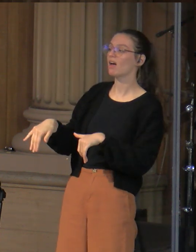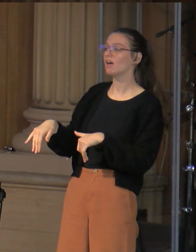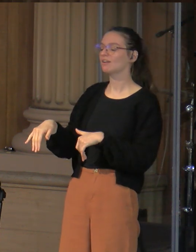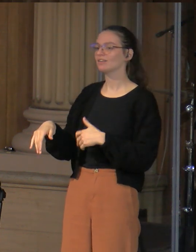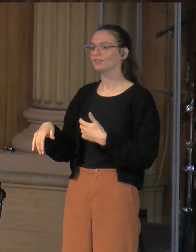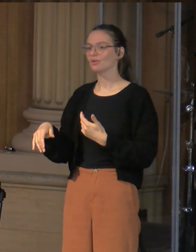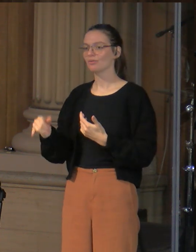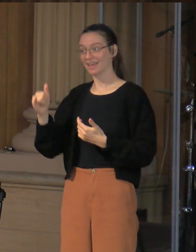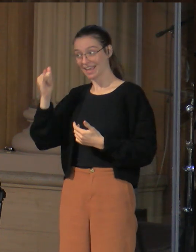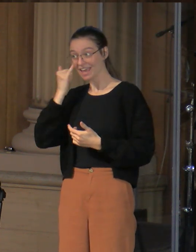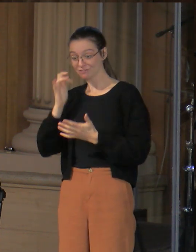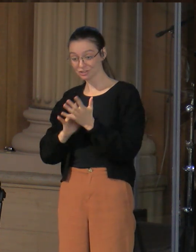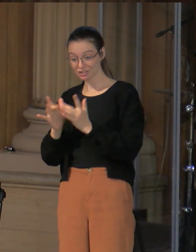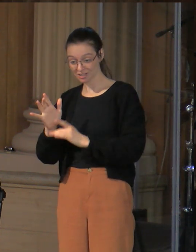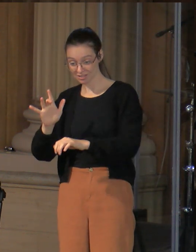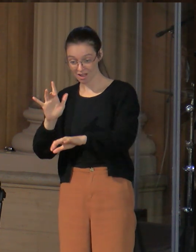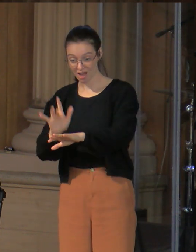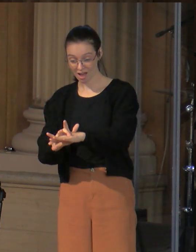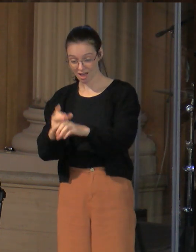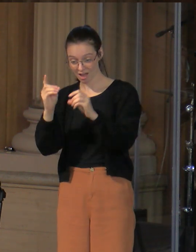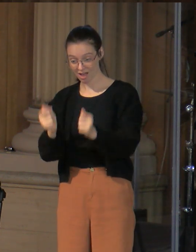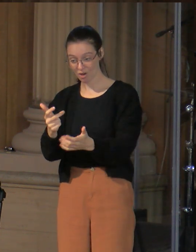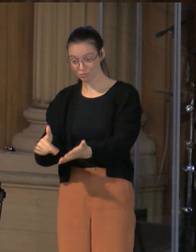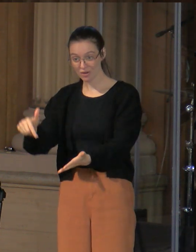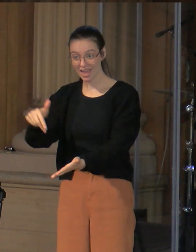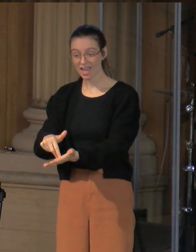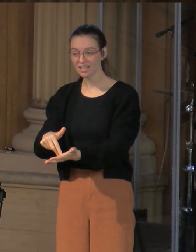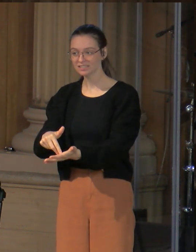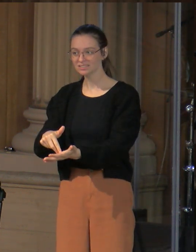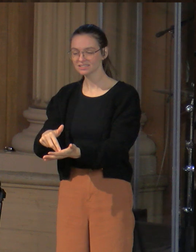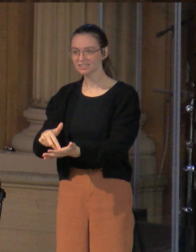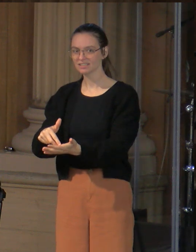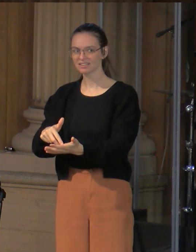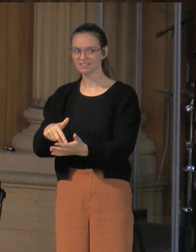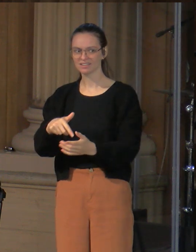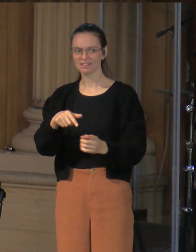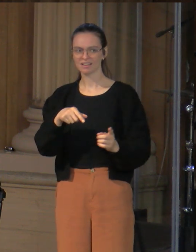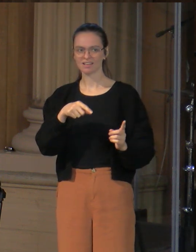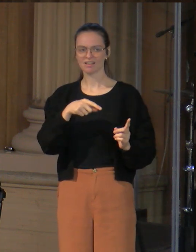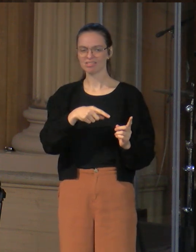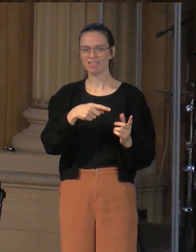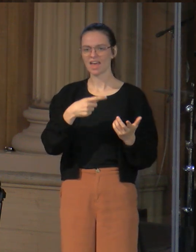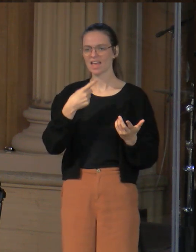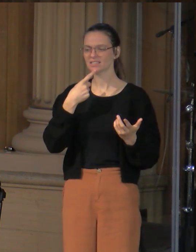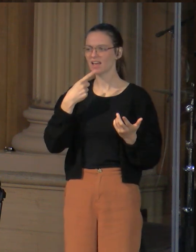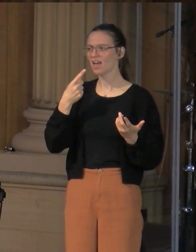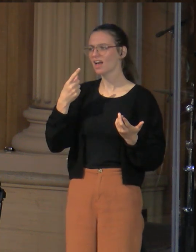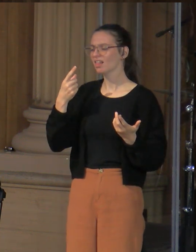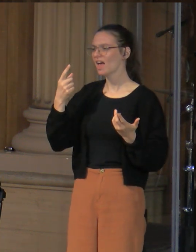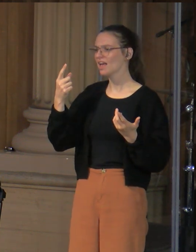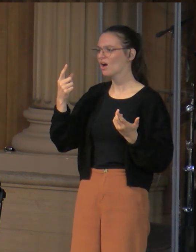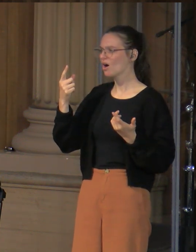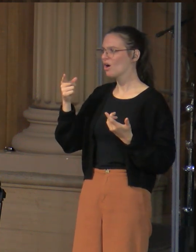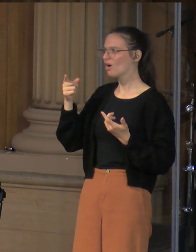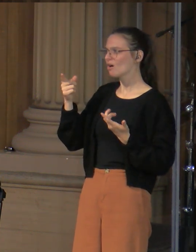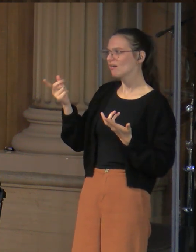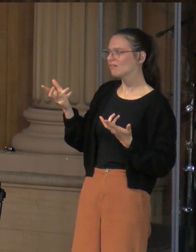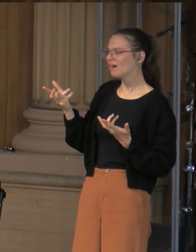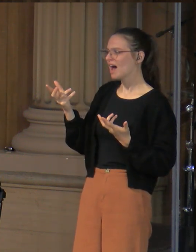and they say, no, we still don't think you're legit. Is he going to come up with like a really clever card trick or something that's going to amaze them and finally say, we know